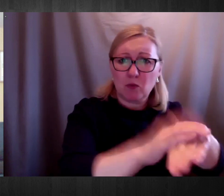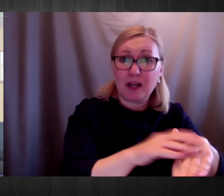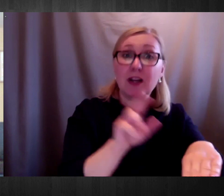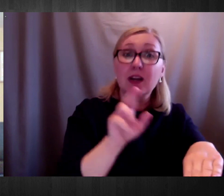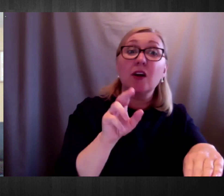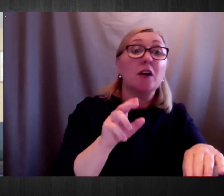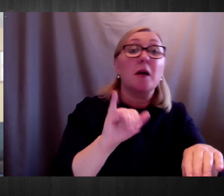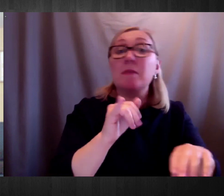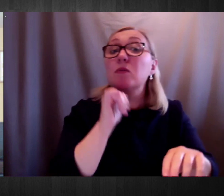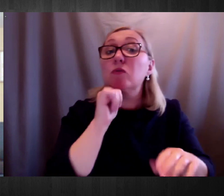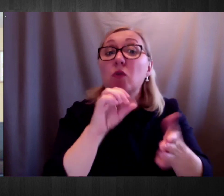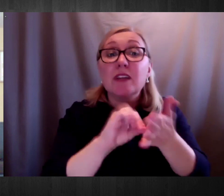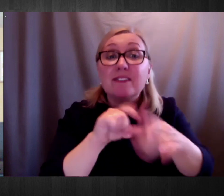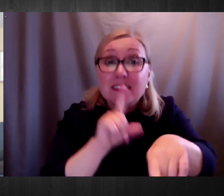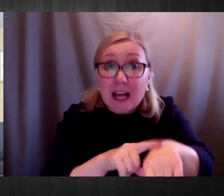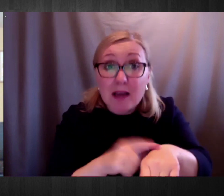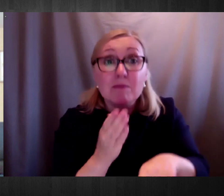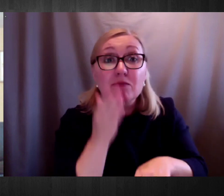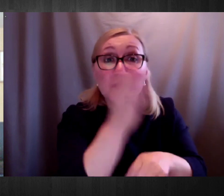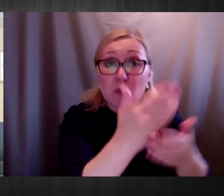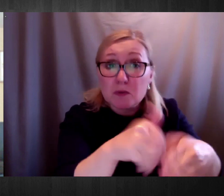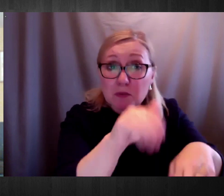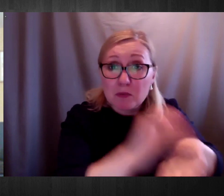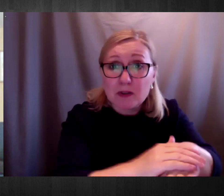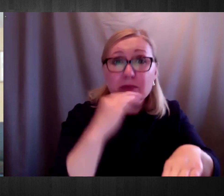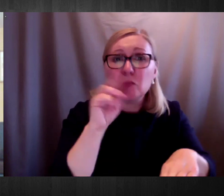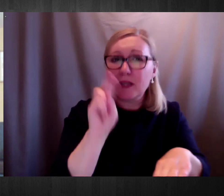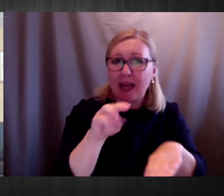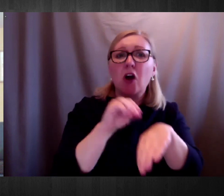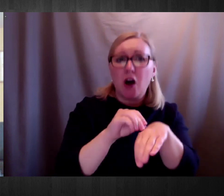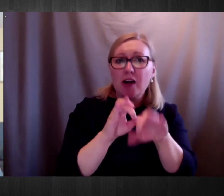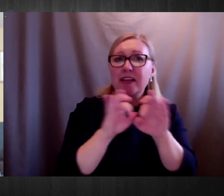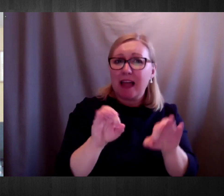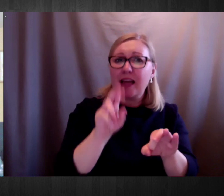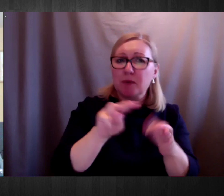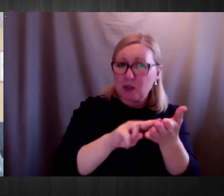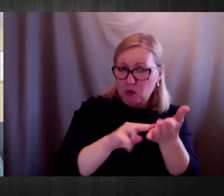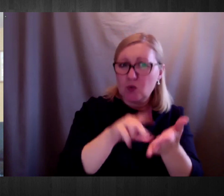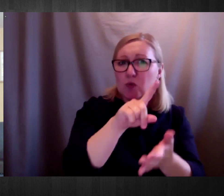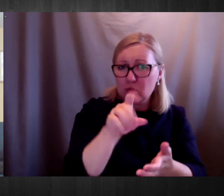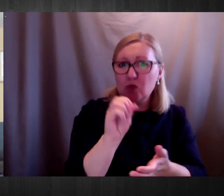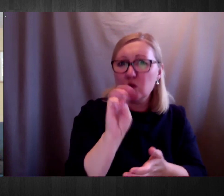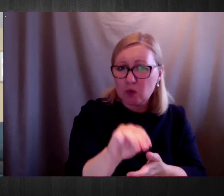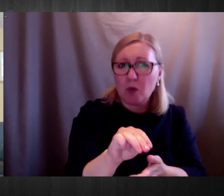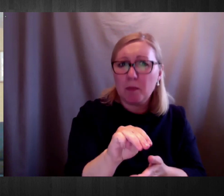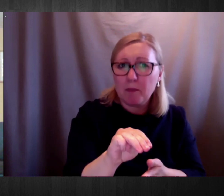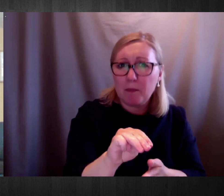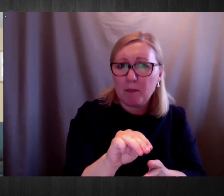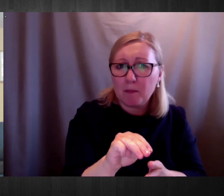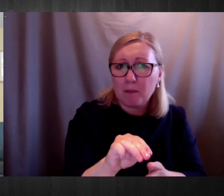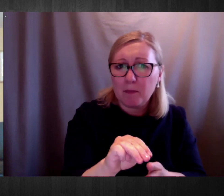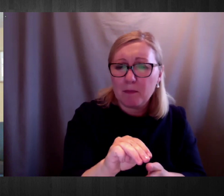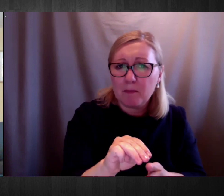off my section, just to identify in terms of your thinking doing yourself.